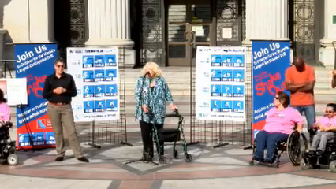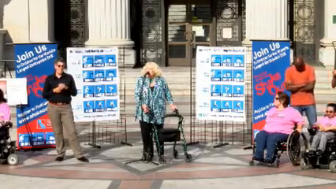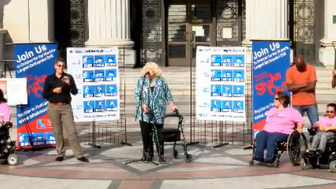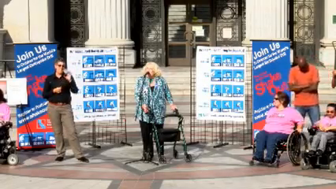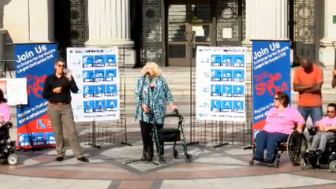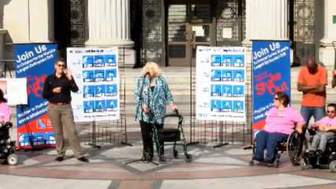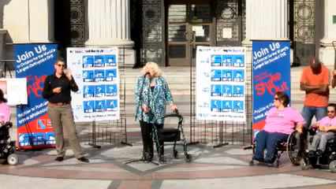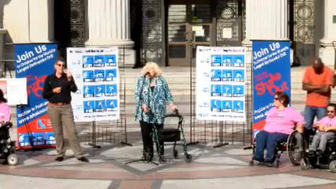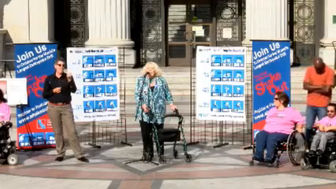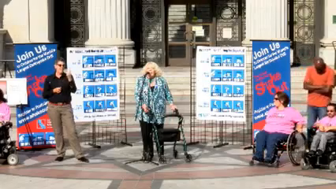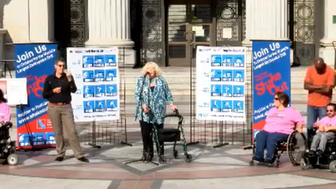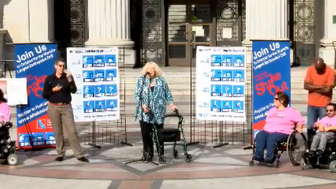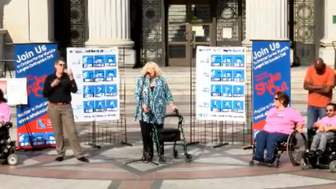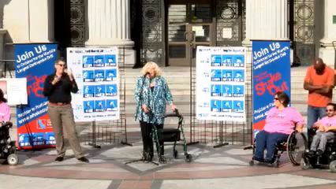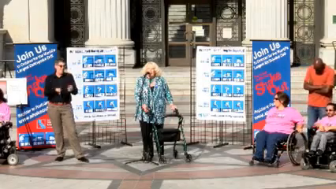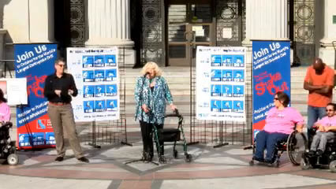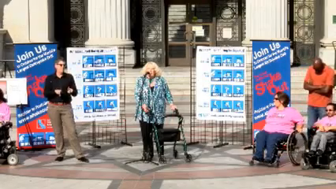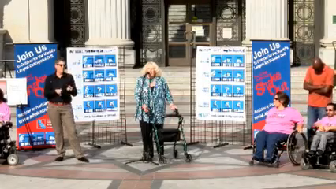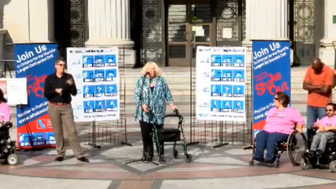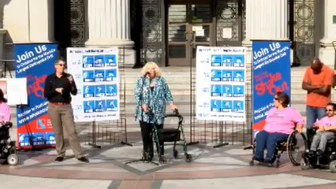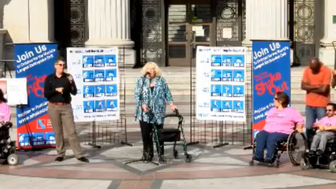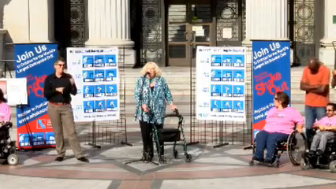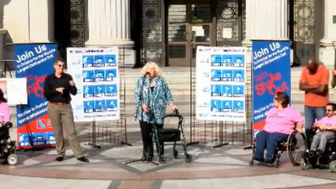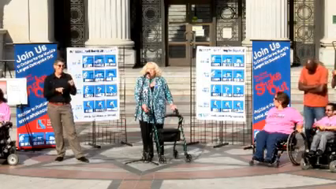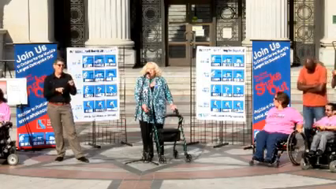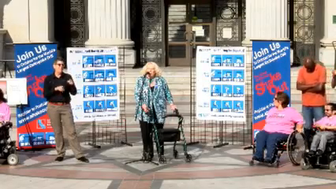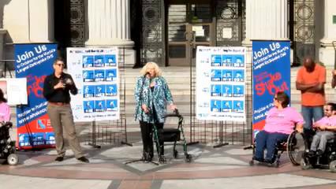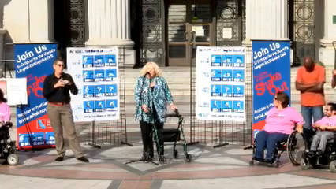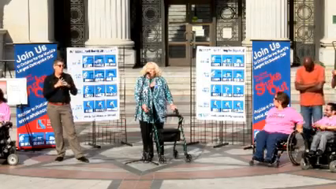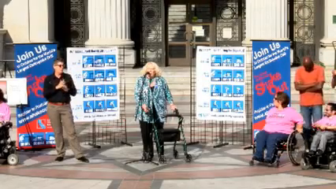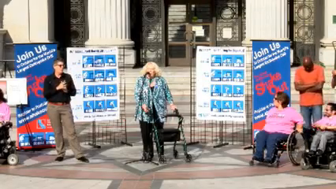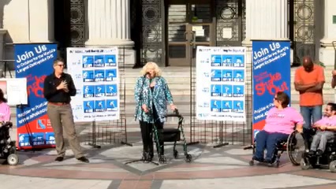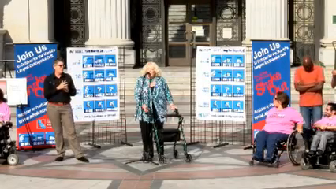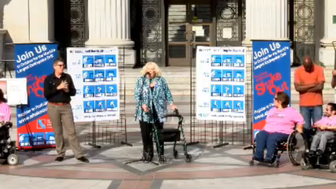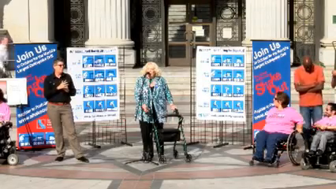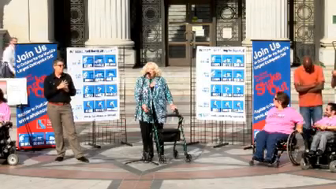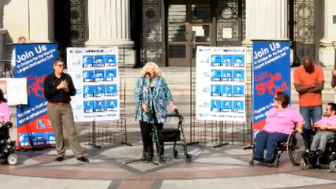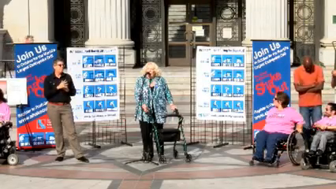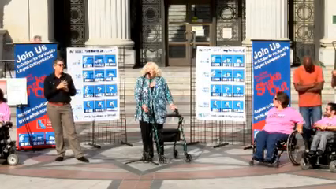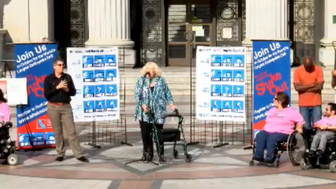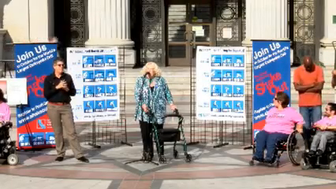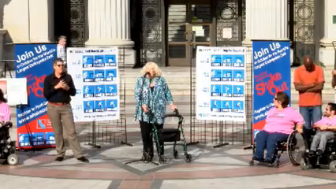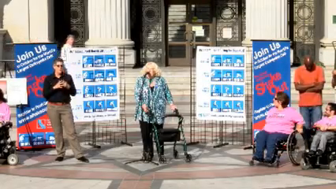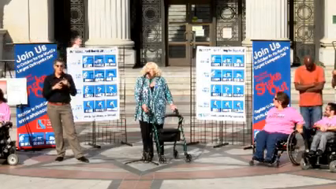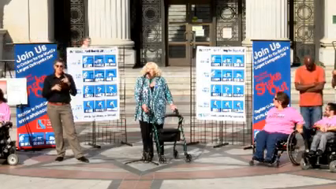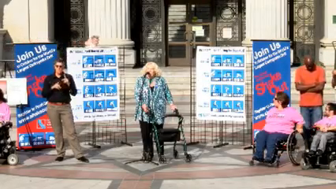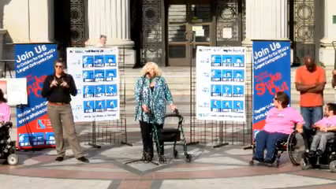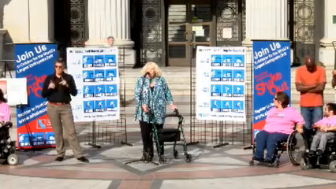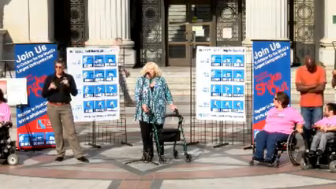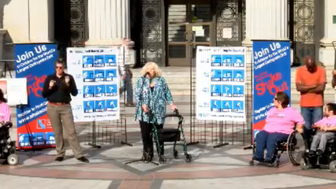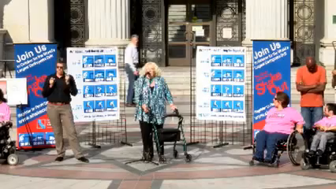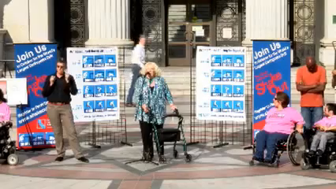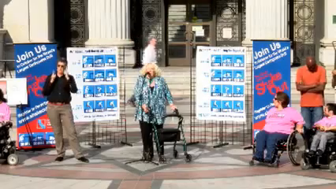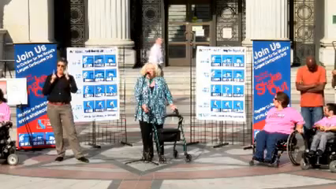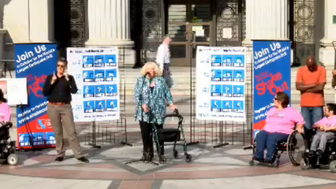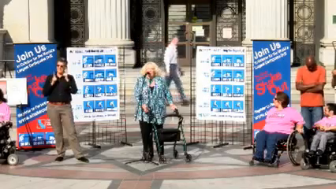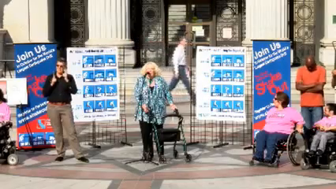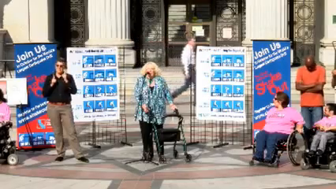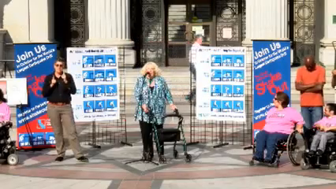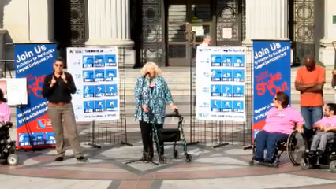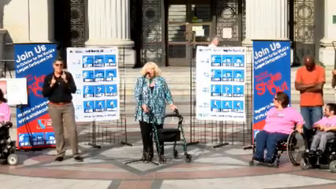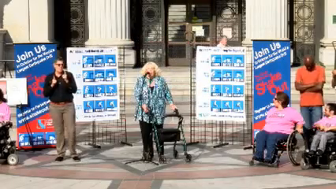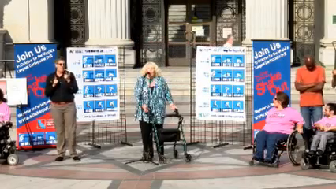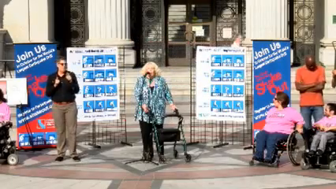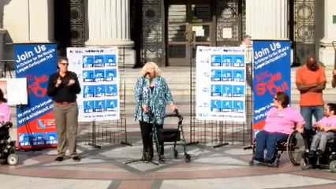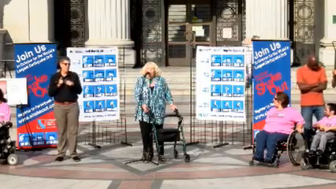that began to wake up very quickly, and then even more so during Katrina,